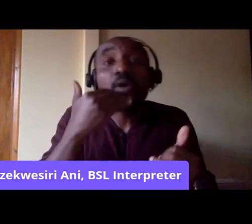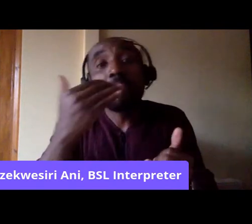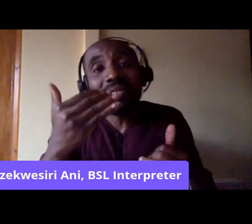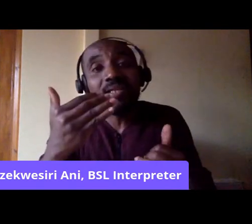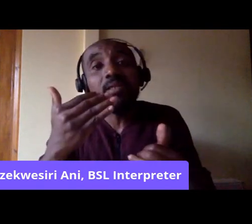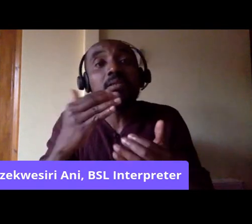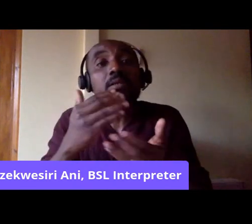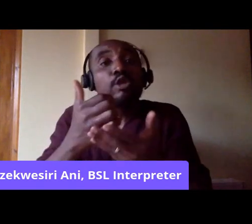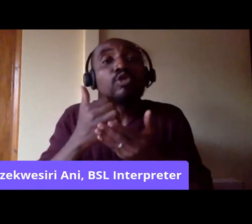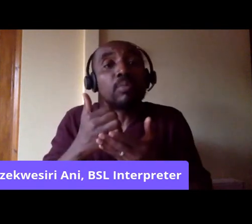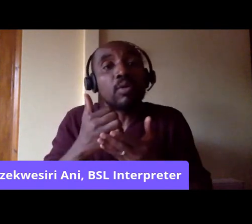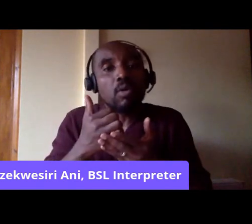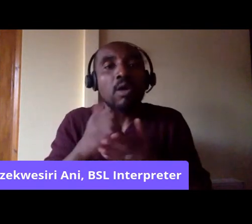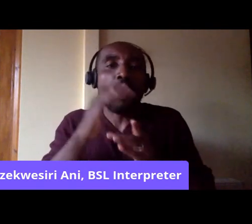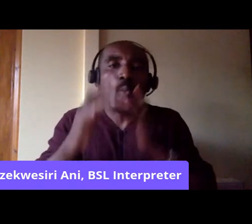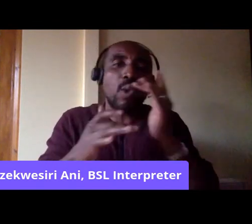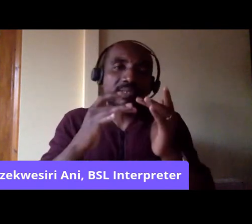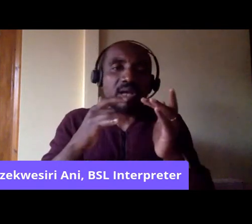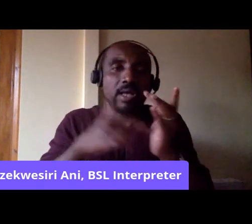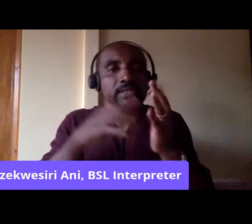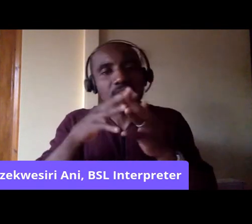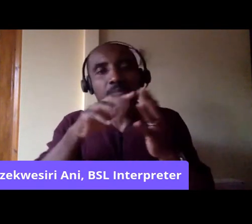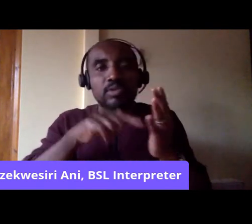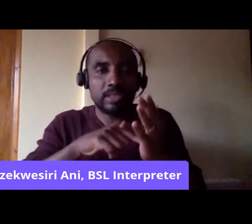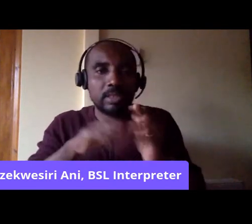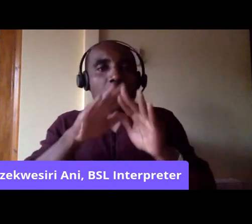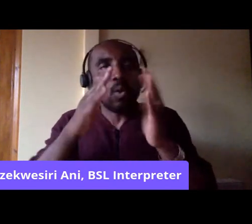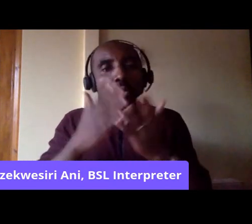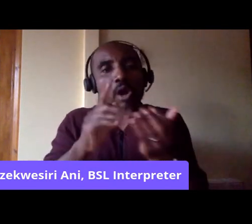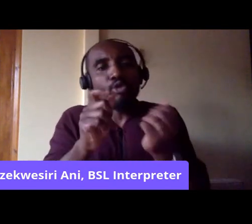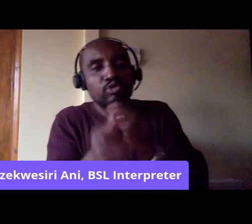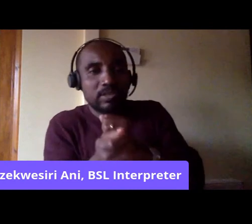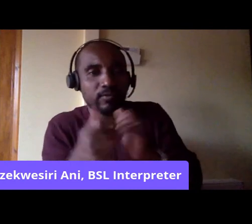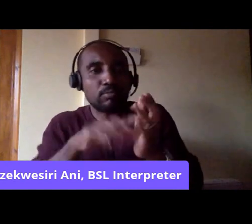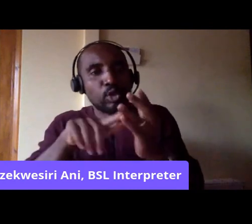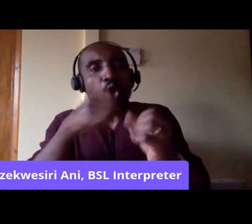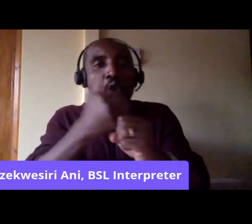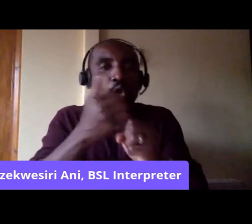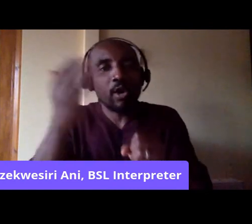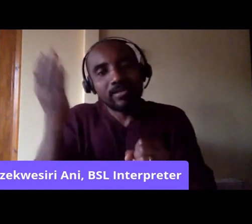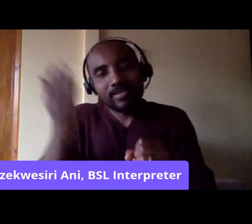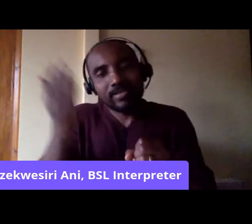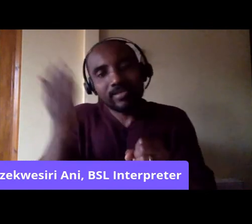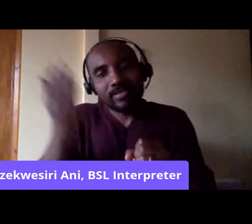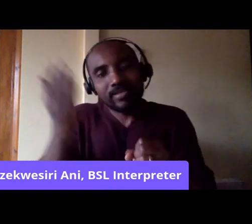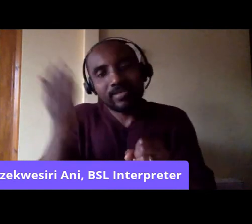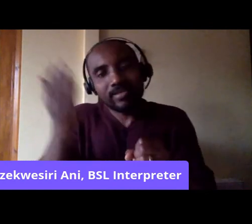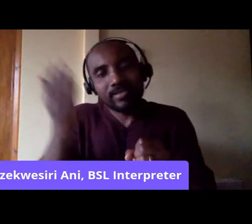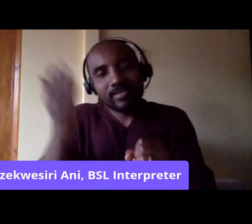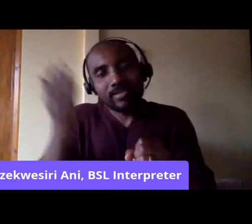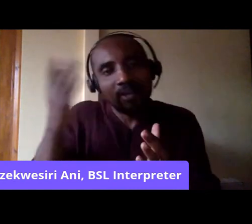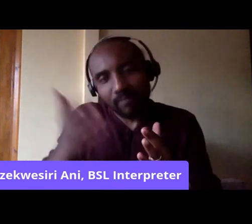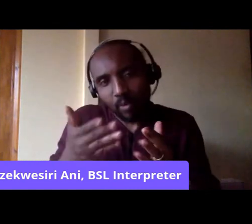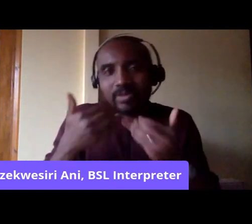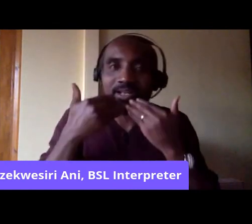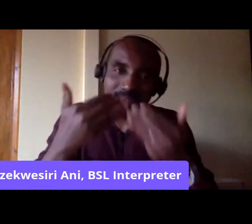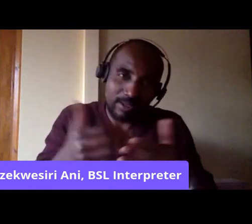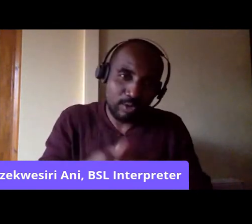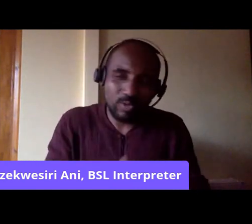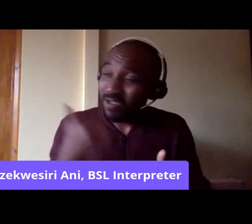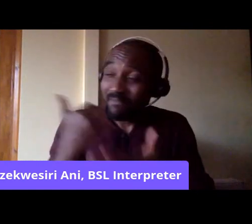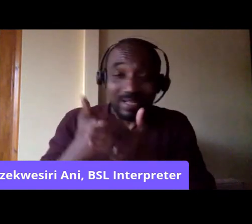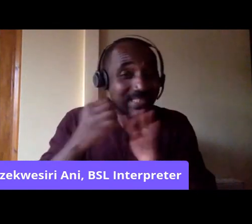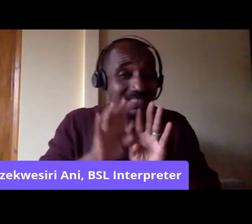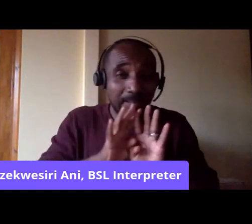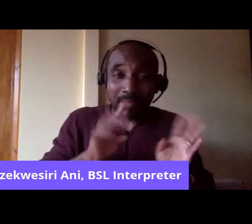theworldtransformed.org forward slash support forward slash. So thank you, absolutely amazing, you know, brilliant